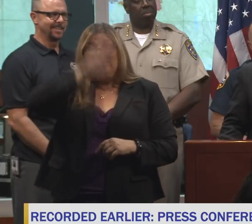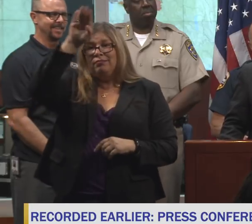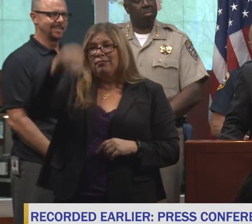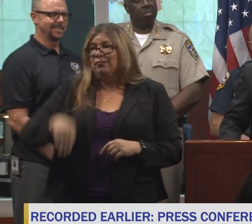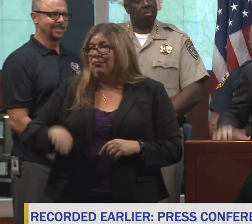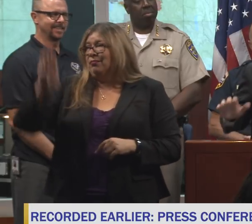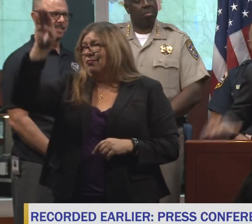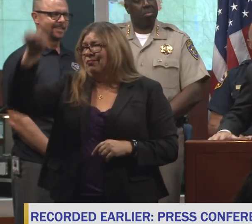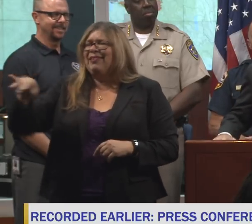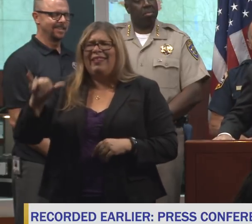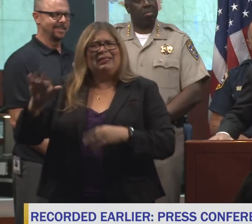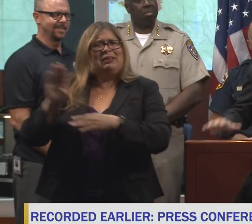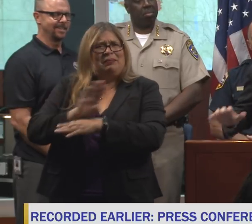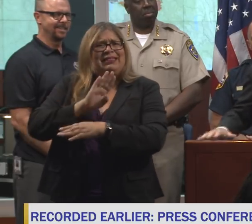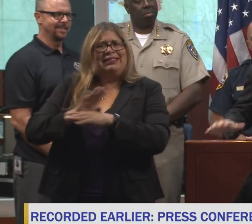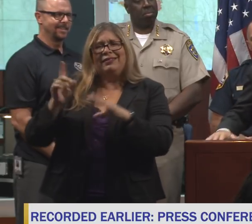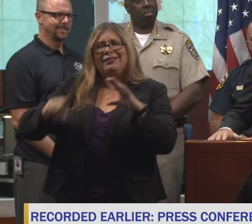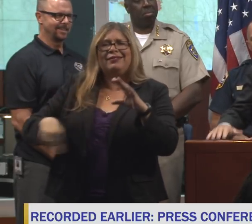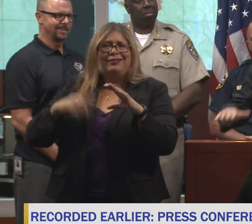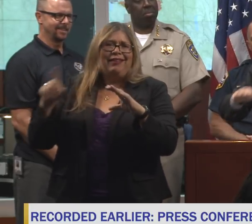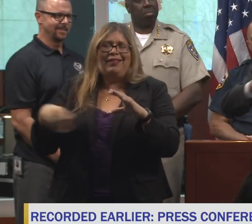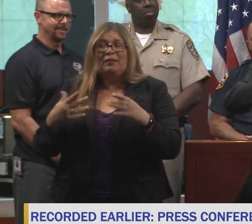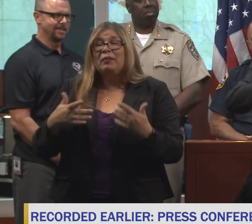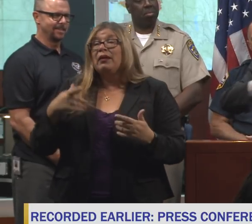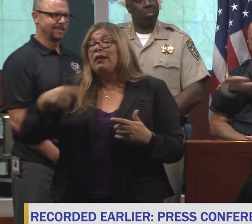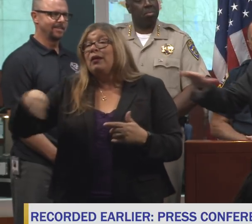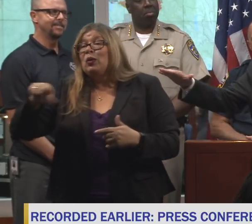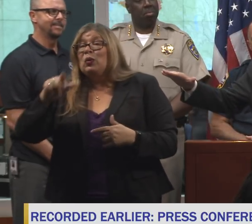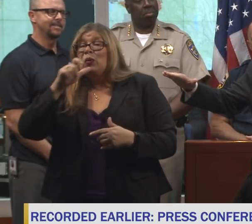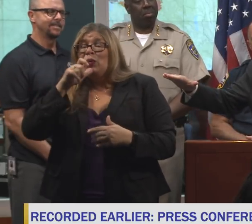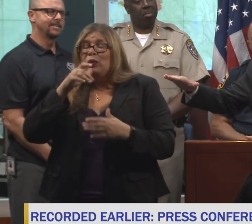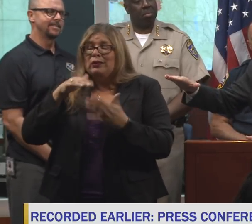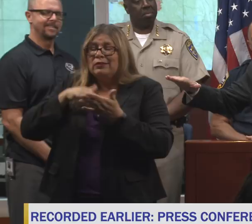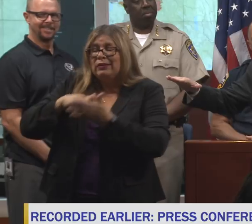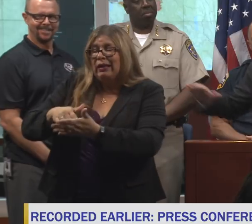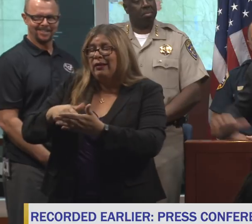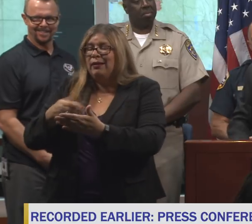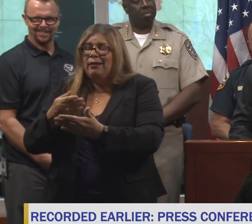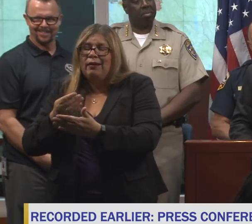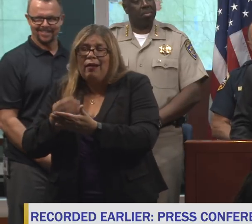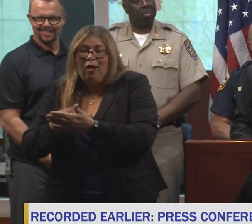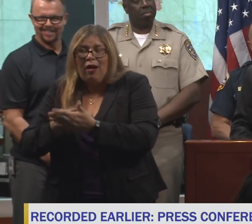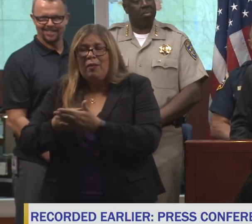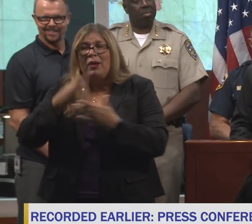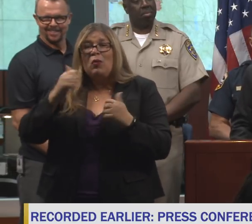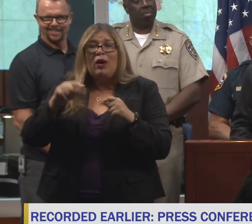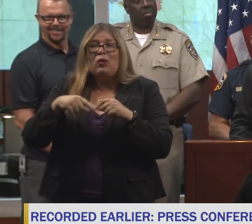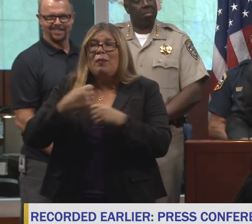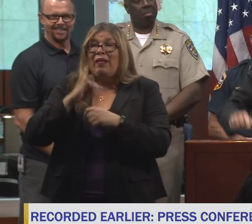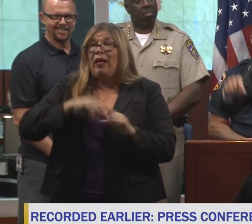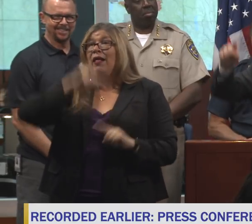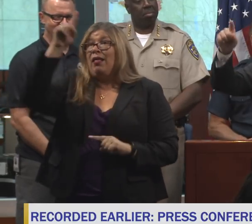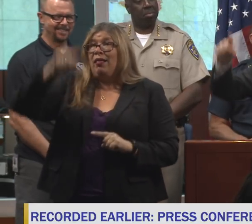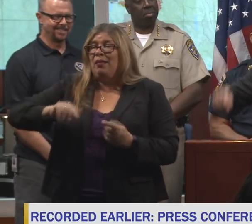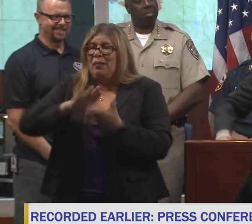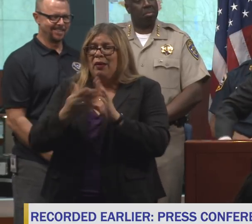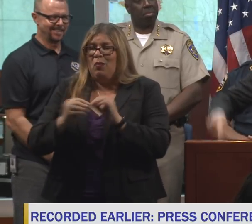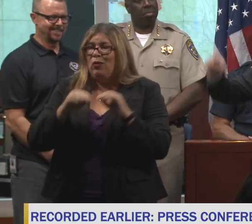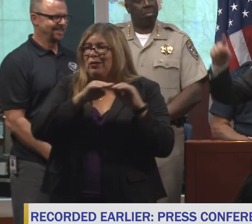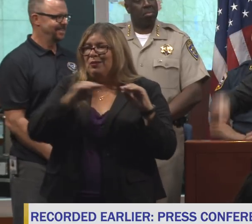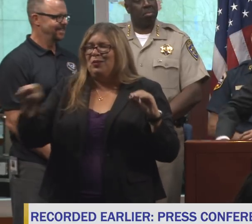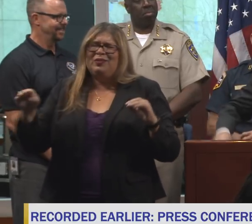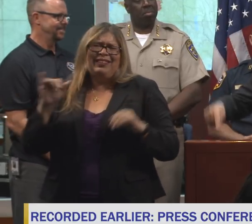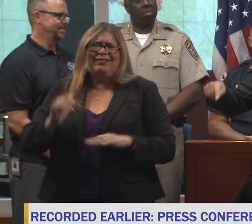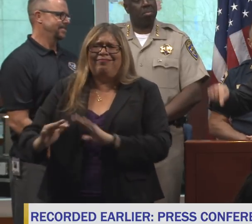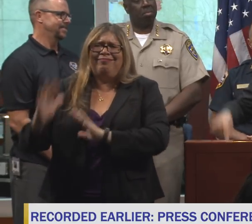cycle. Now, economists are working very hard to smooth it out. That was 1955. That zigzag